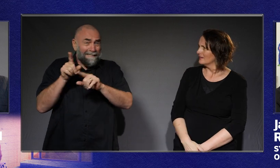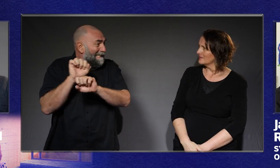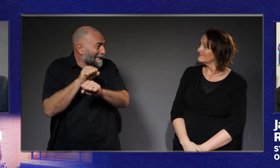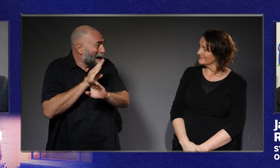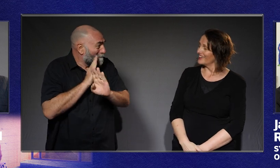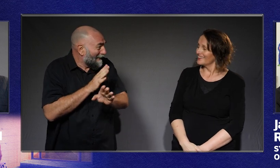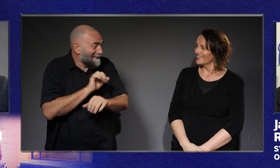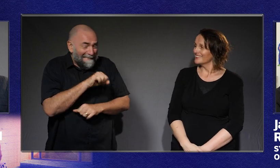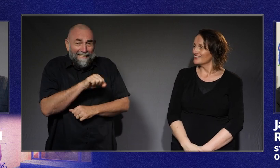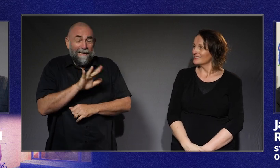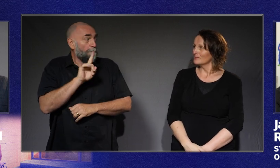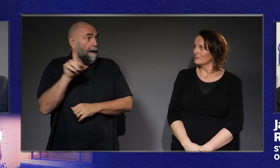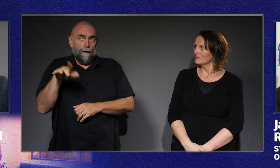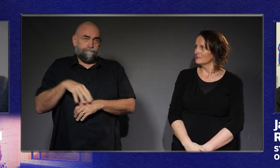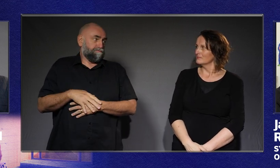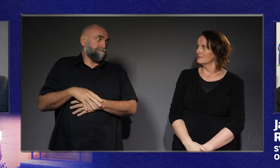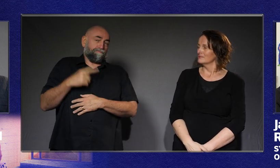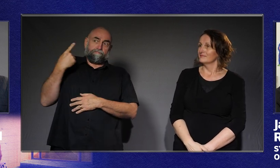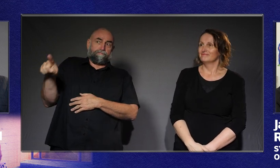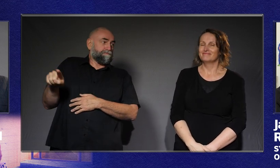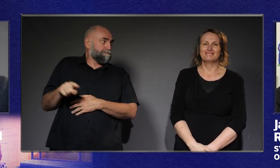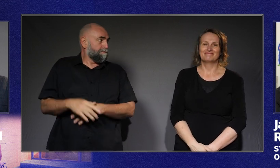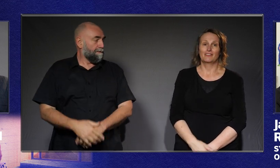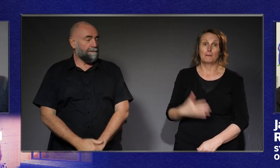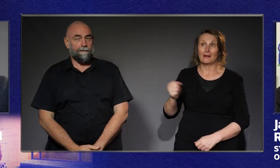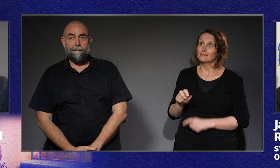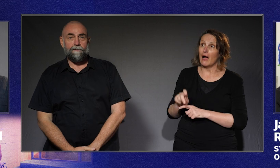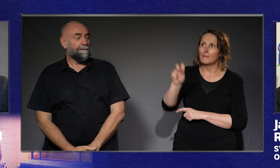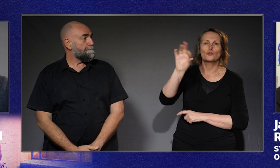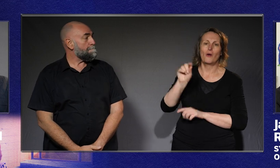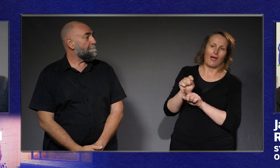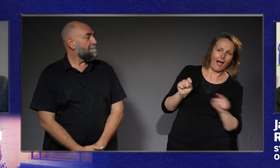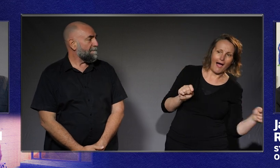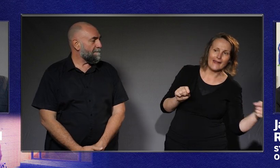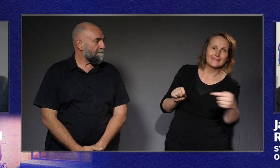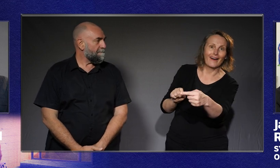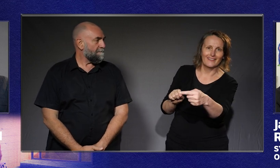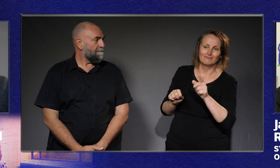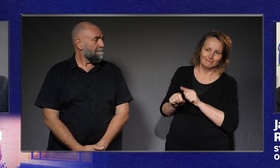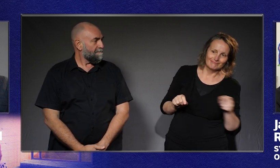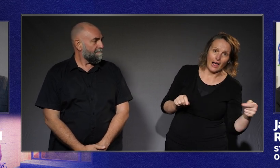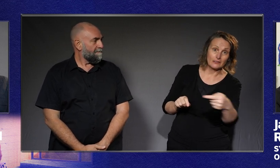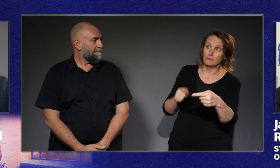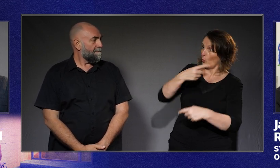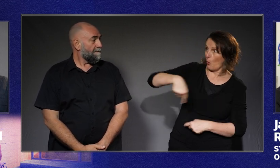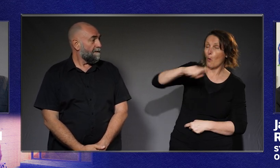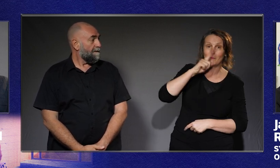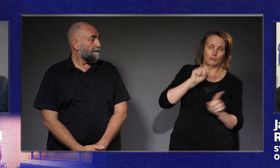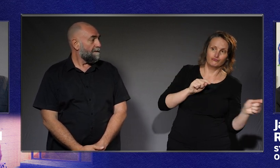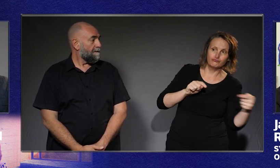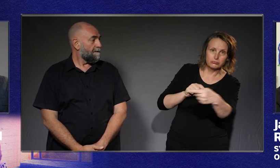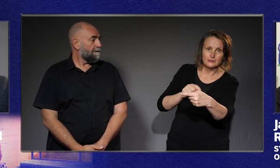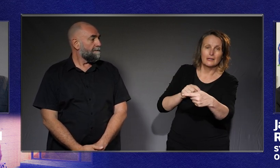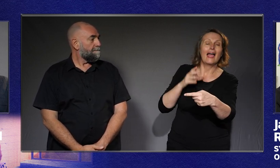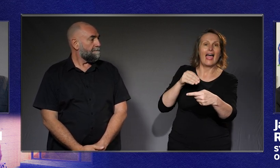parents. They're amazing, but they're terrifying. The way into the building is actually underneath the monumental steps. And it's the way everyone goes. There are